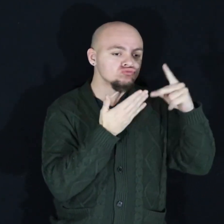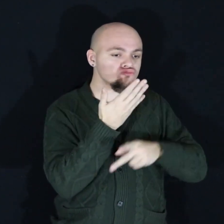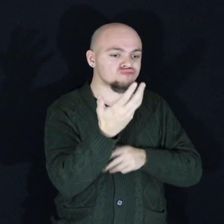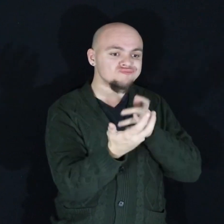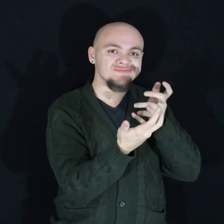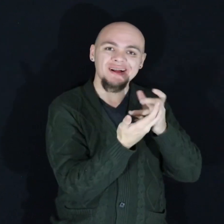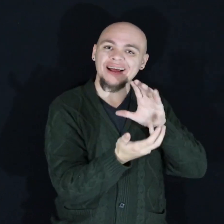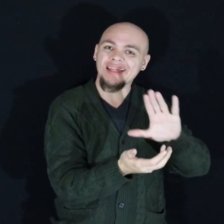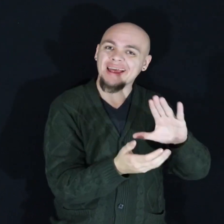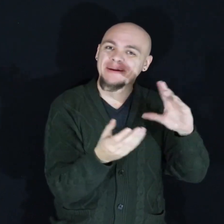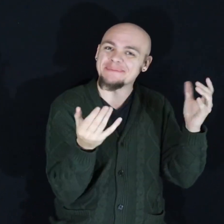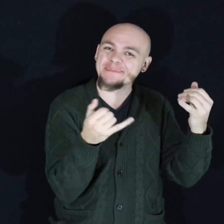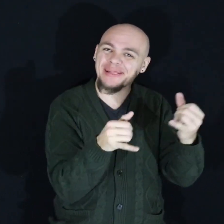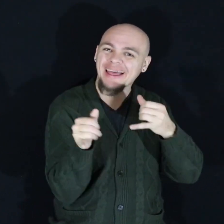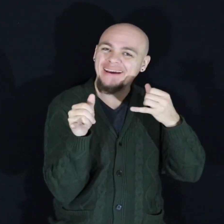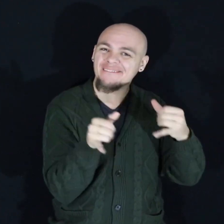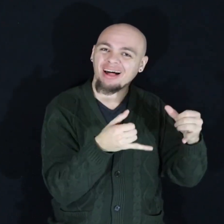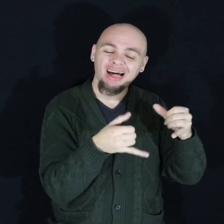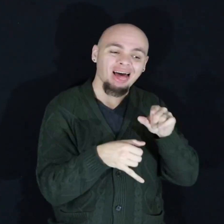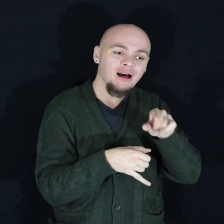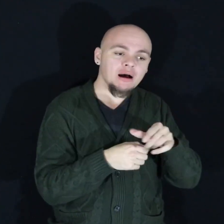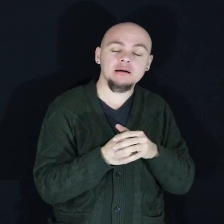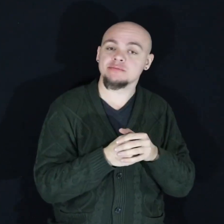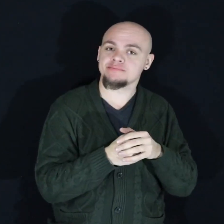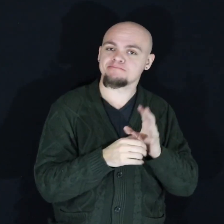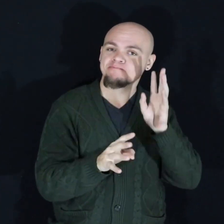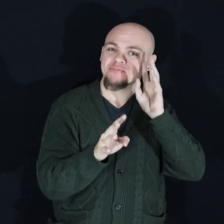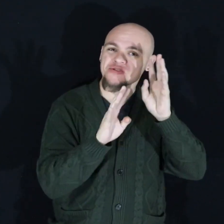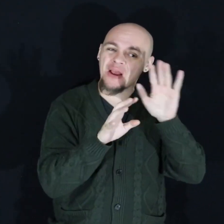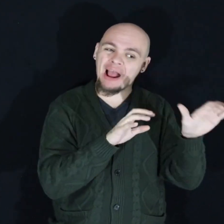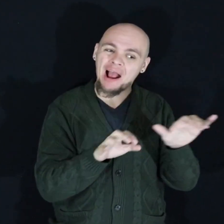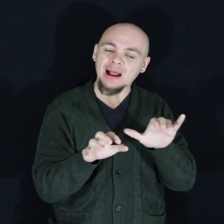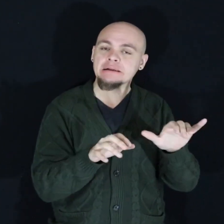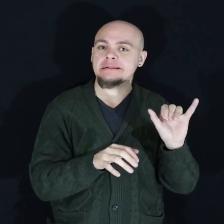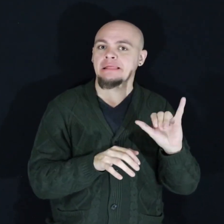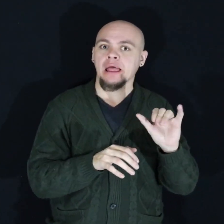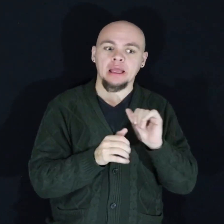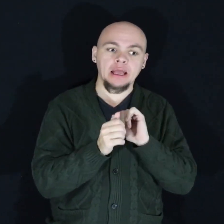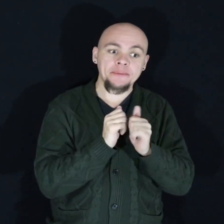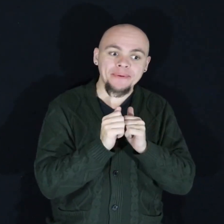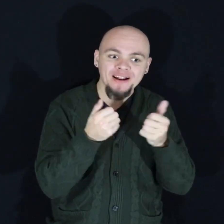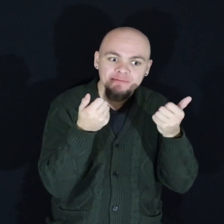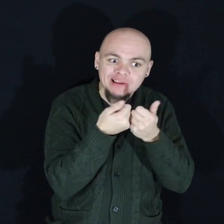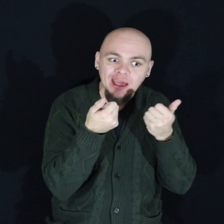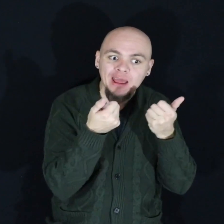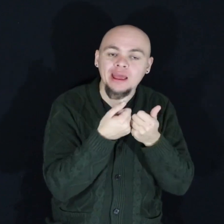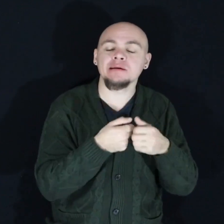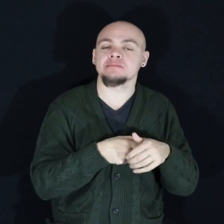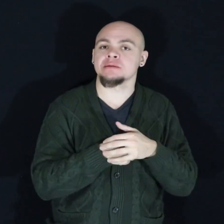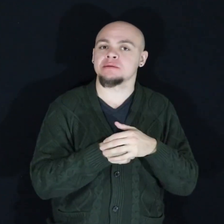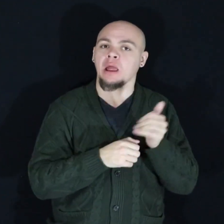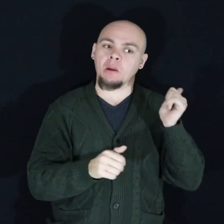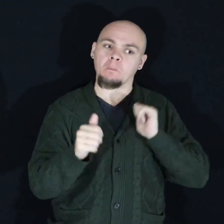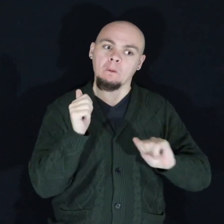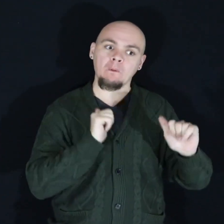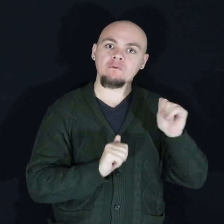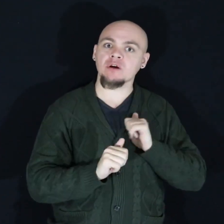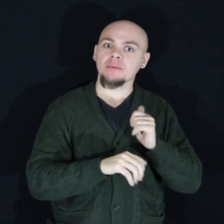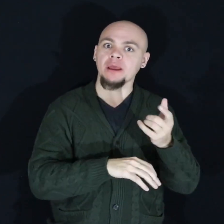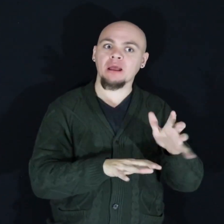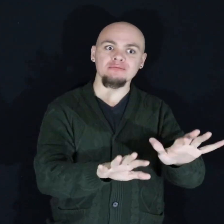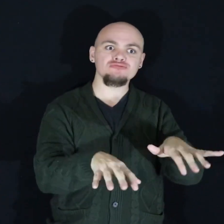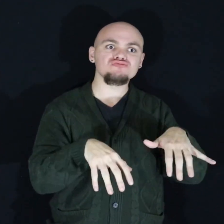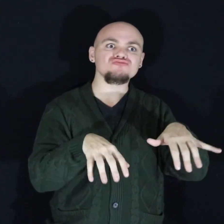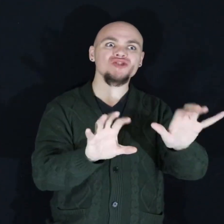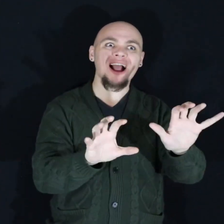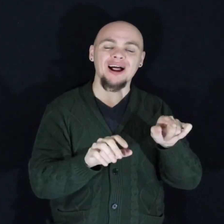playful temperament she then created activities like competitive games and performing in front of the crowd